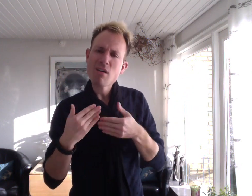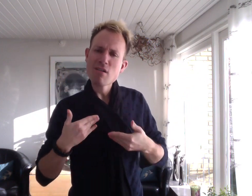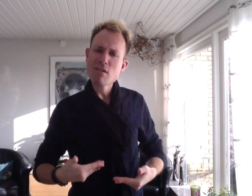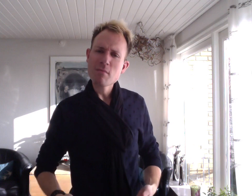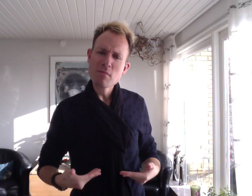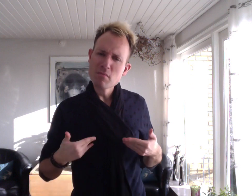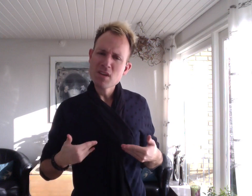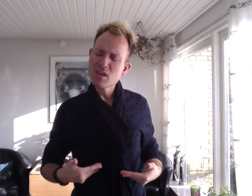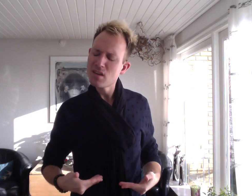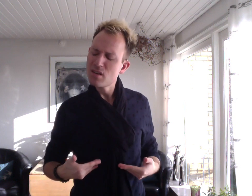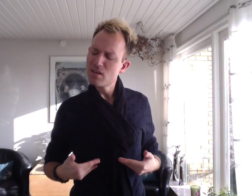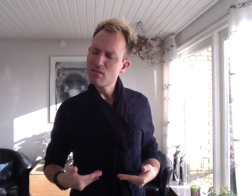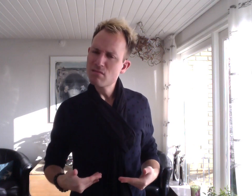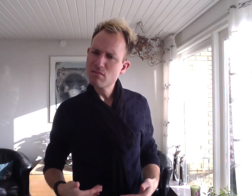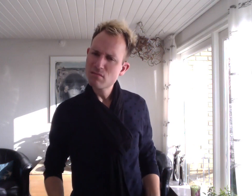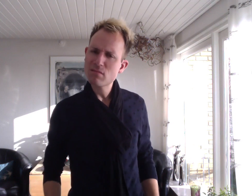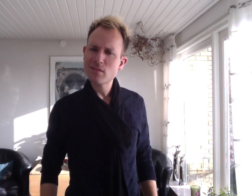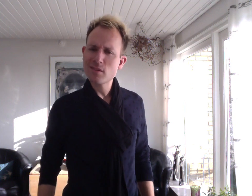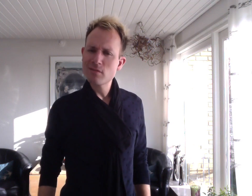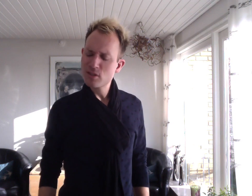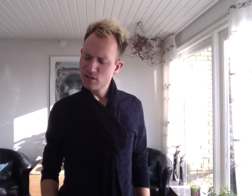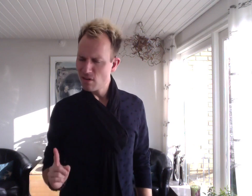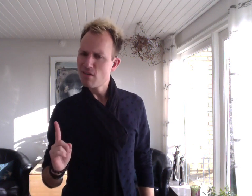on me For sure,